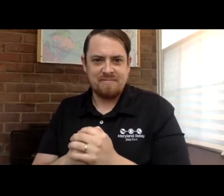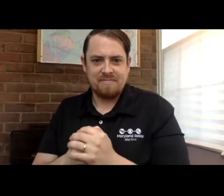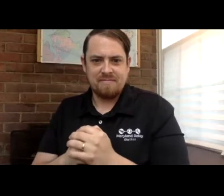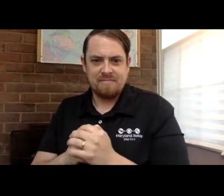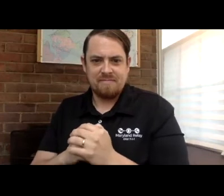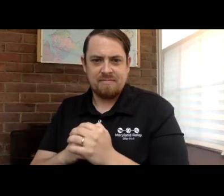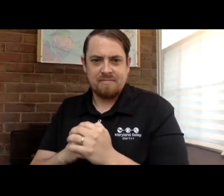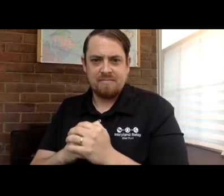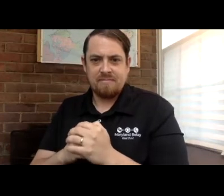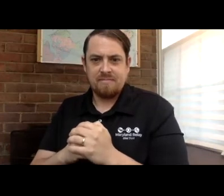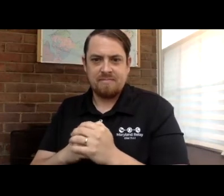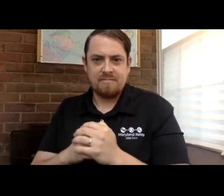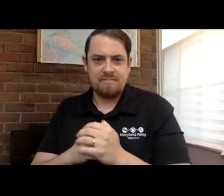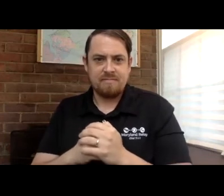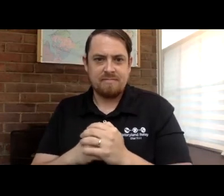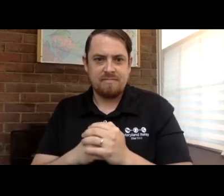Next slide.